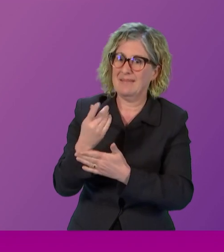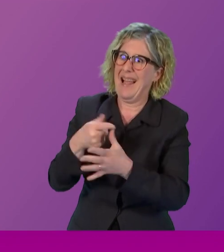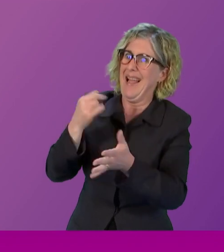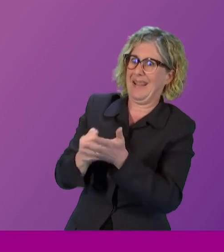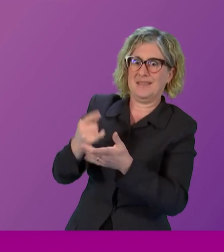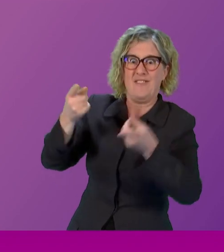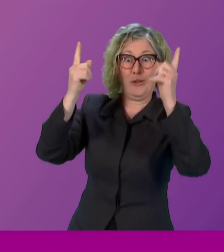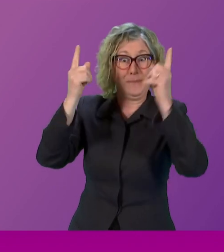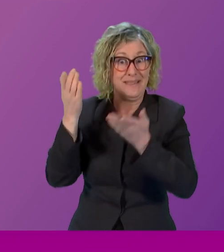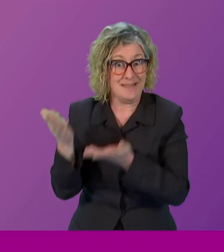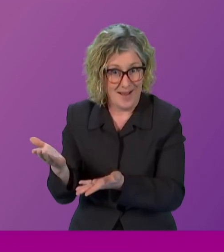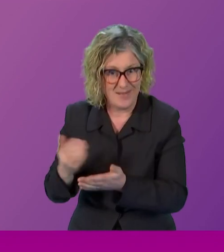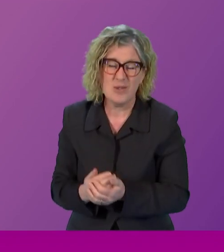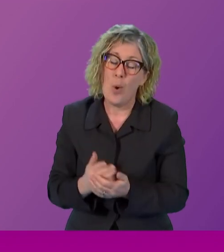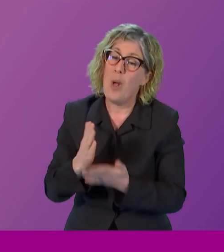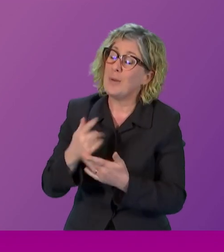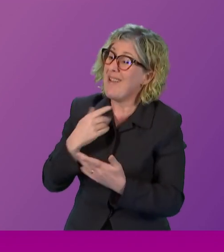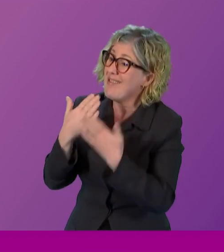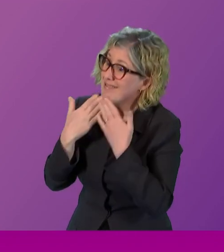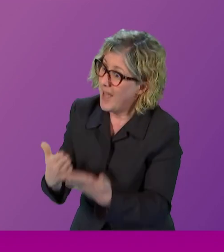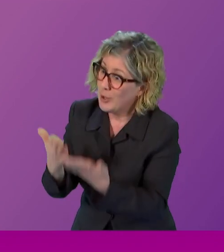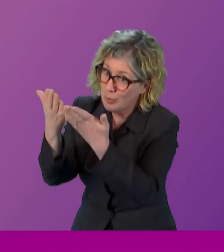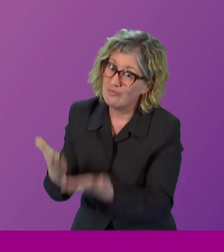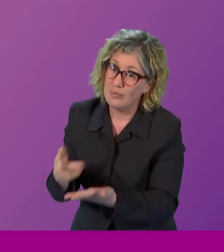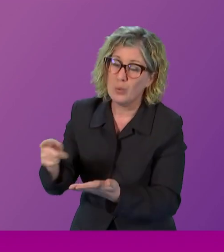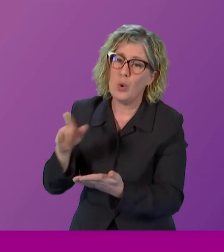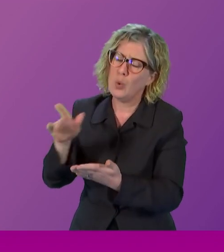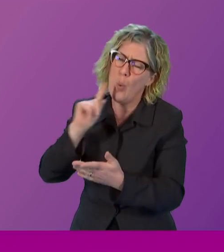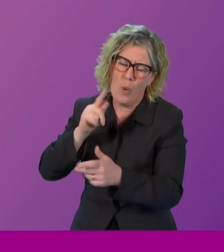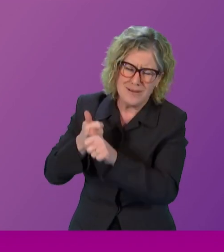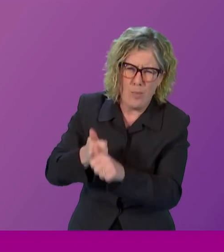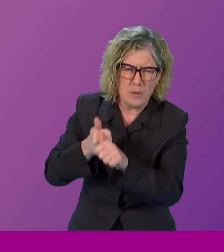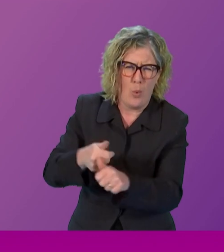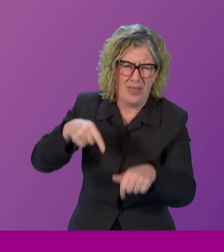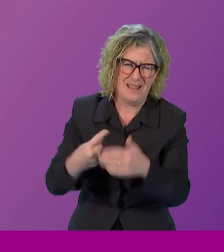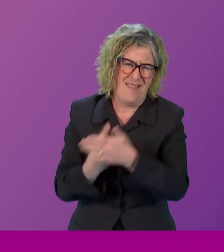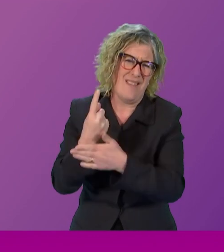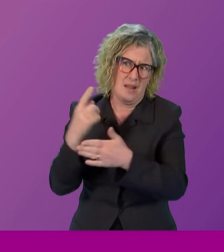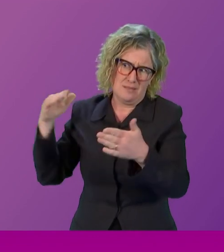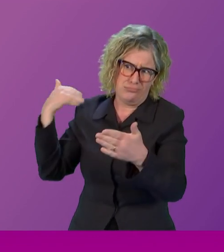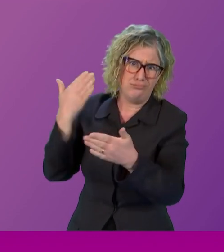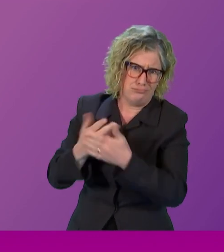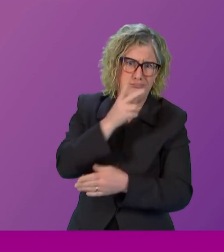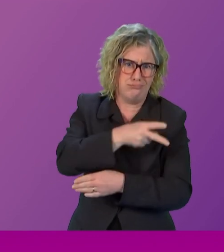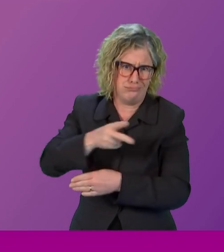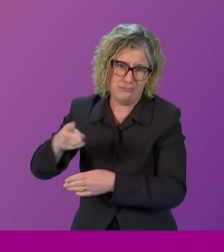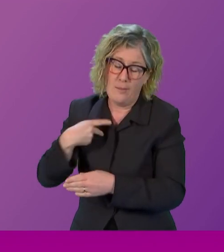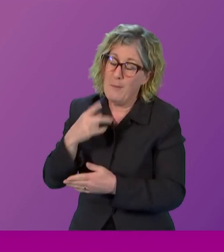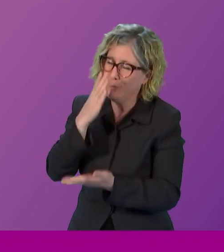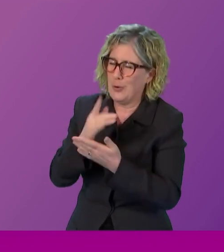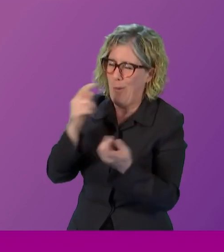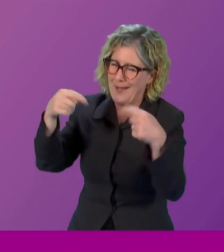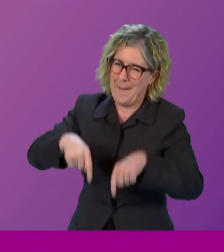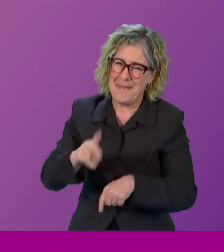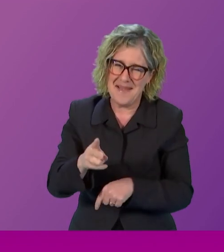to say thank you for your steadfast contribution to this event over the years and I am sure we will see you here again. First